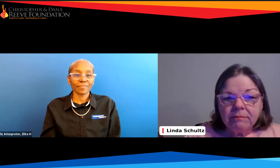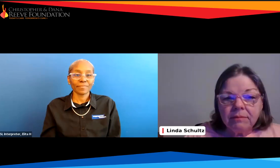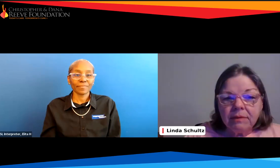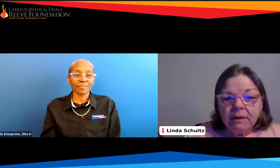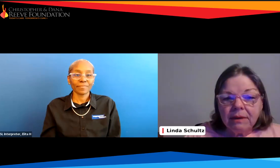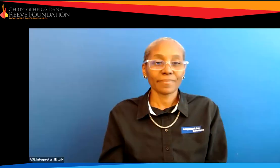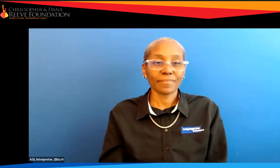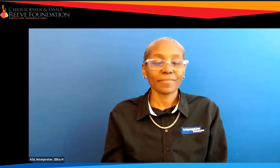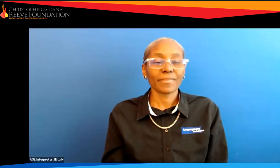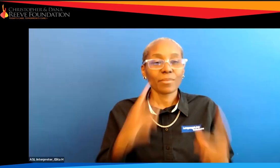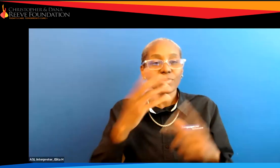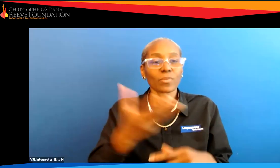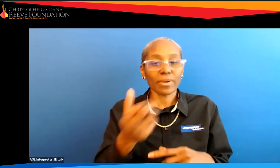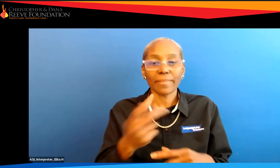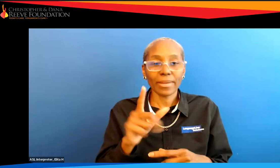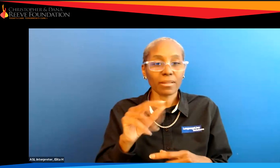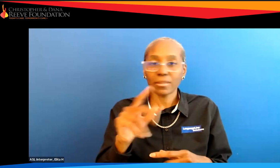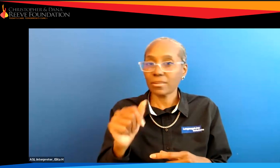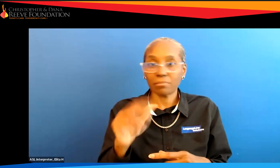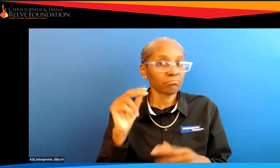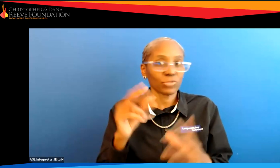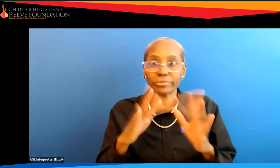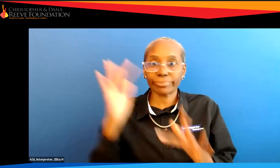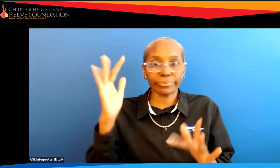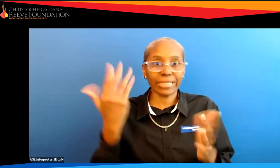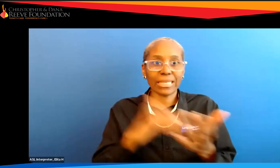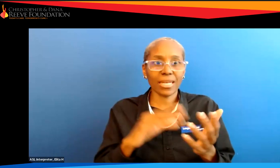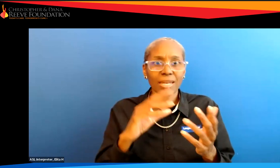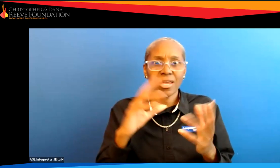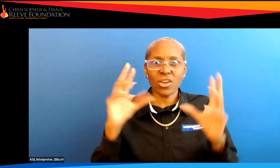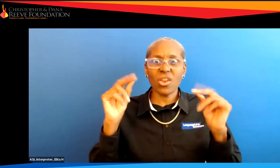there she is welcome back linda oh she left again oh no